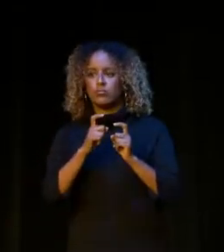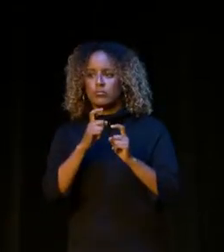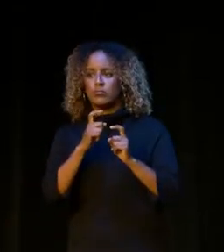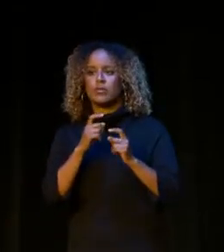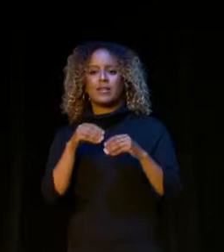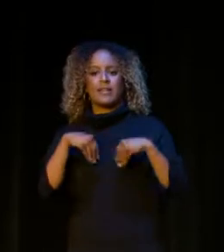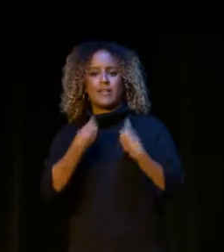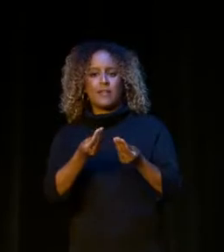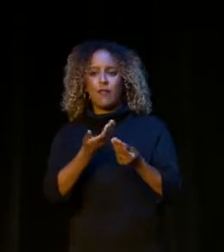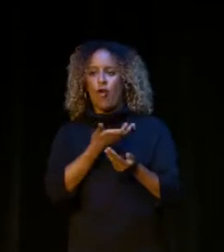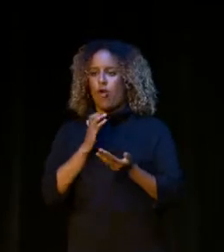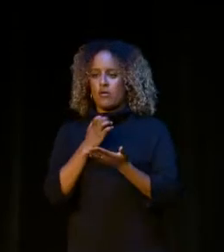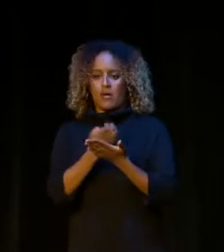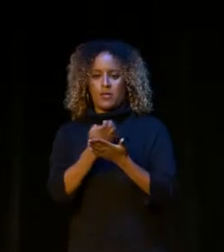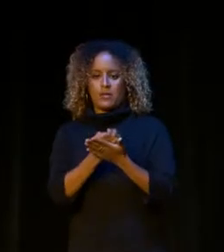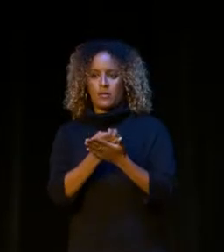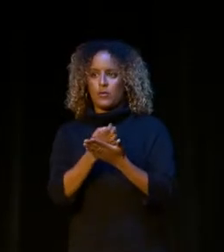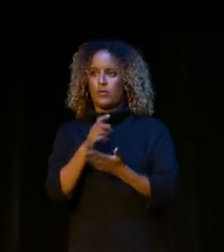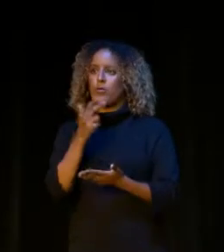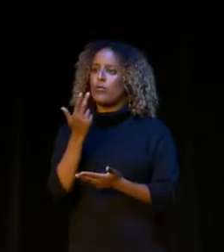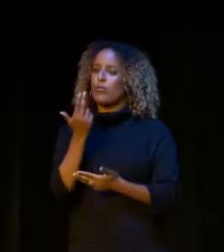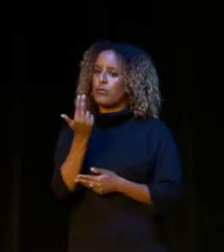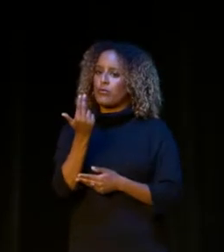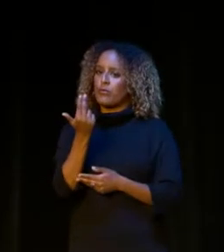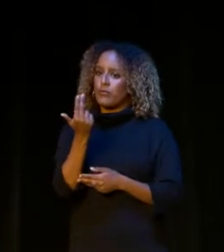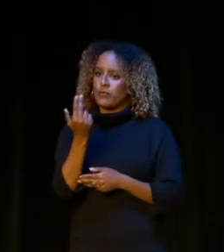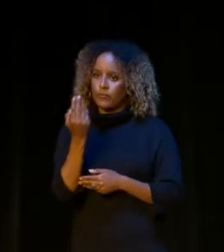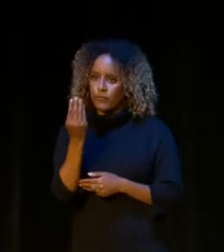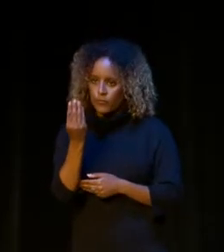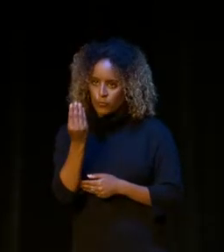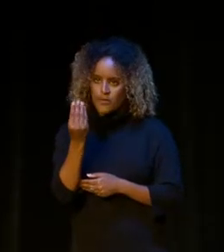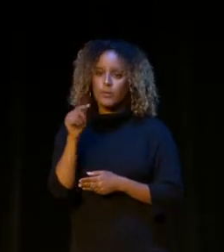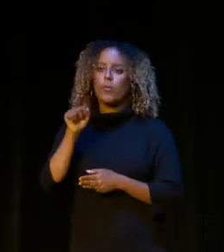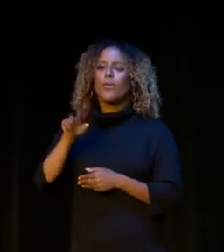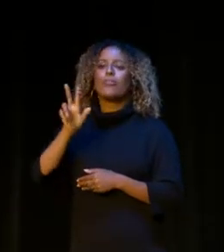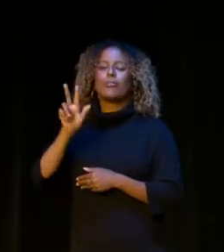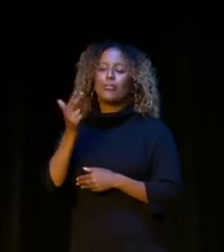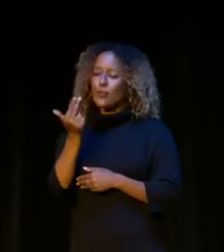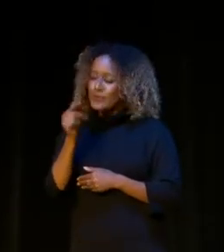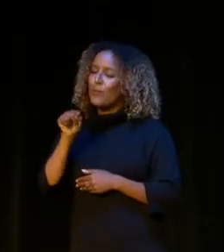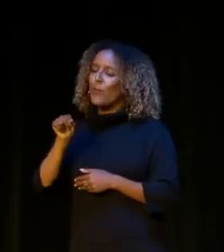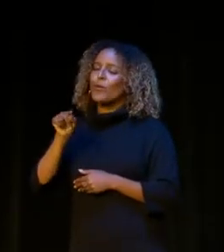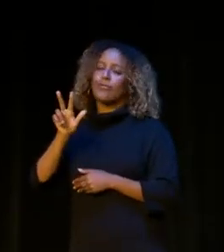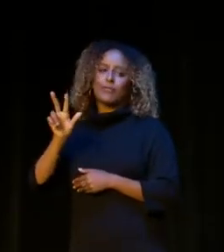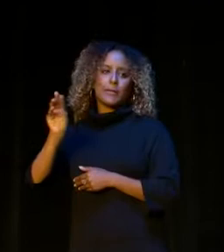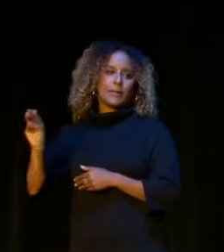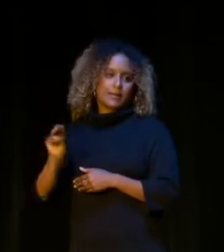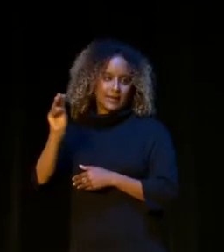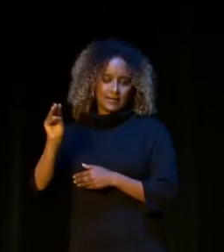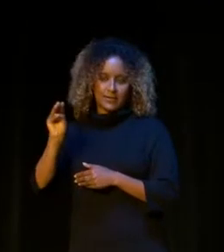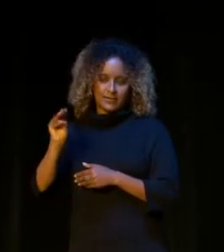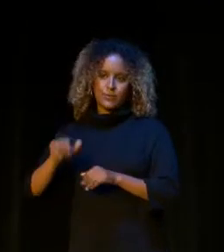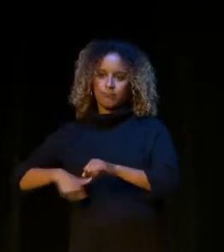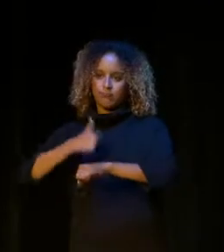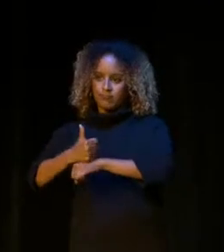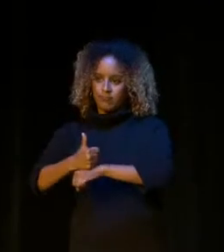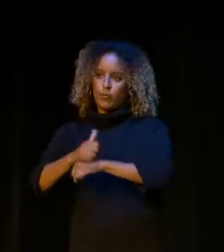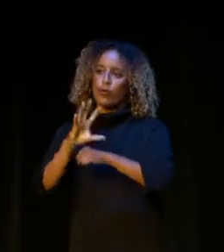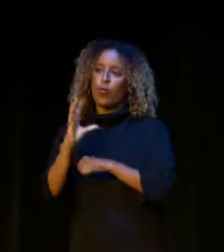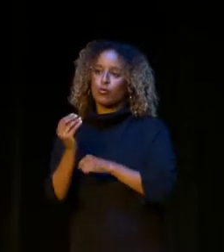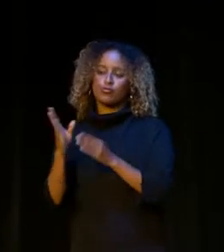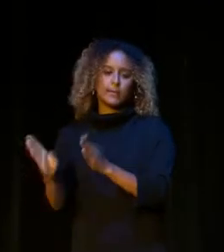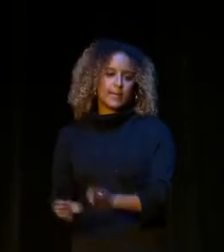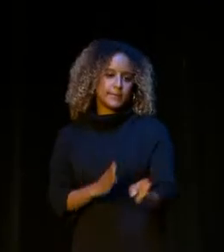and in our cultural sector with $13.3 million in her FY 2020 budget dedicated to the implementation of the cultural plan.